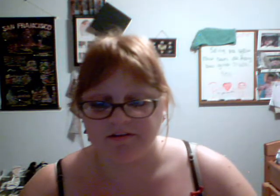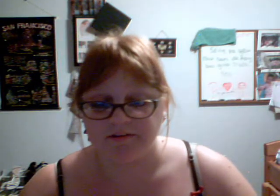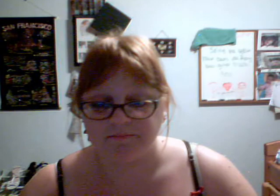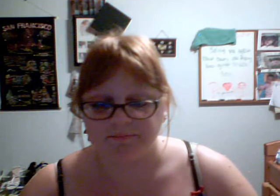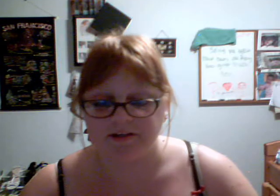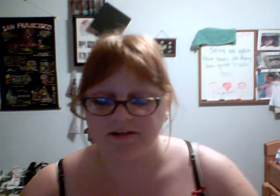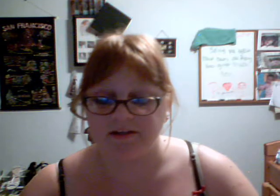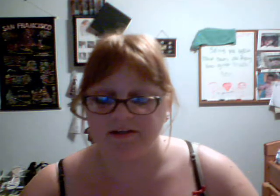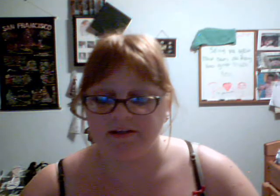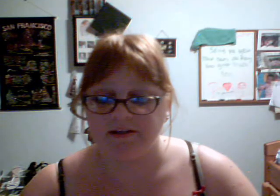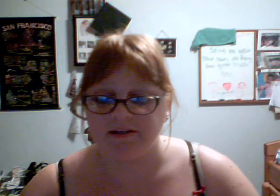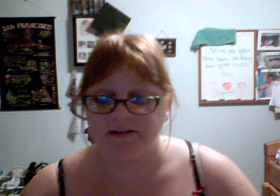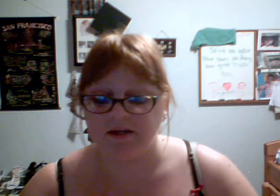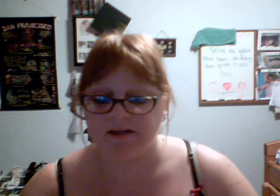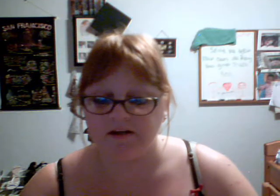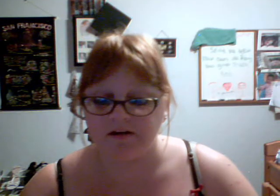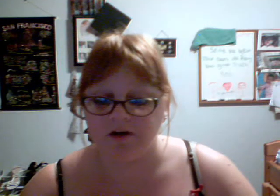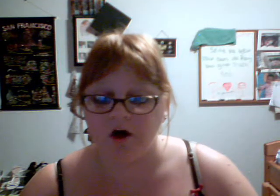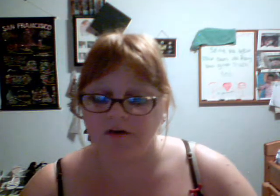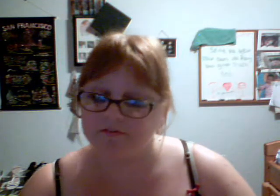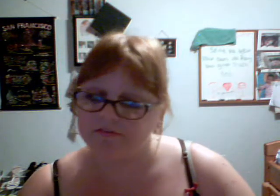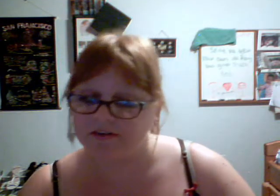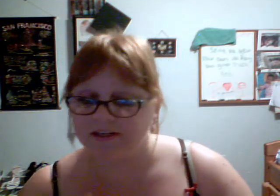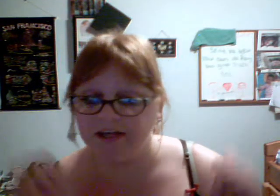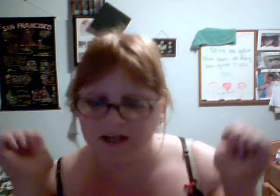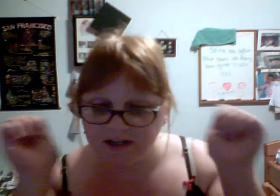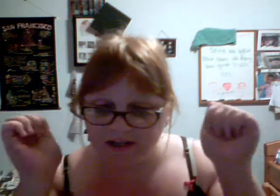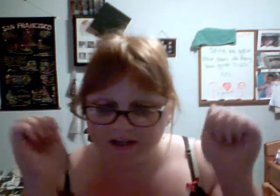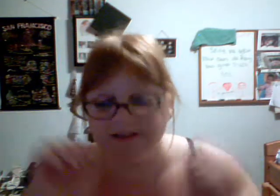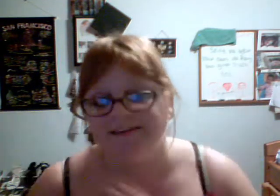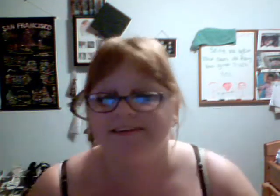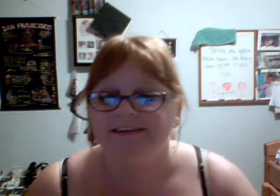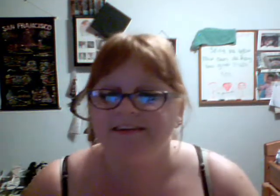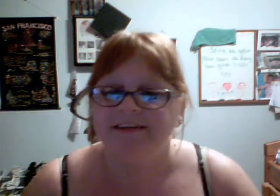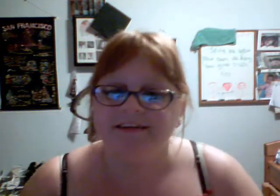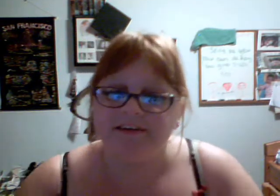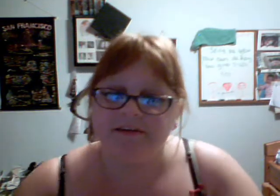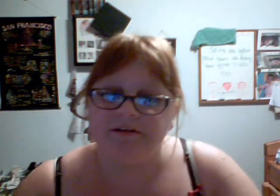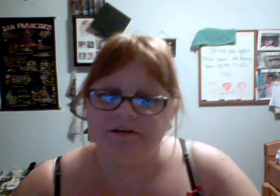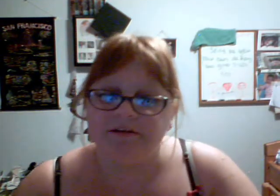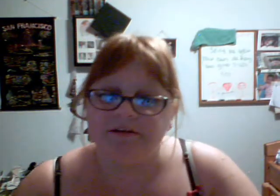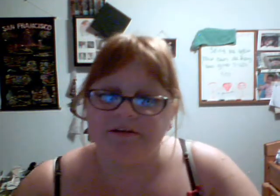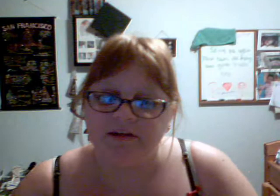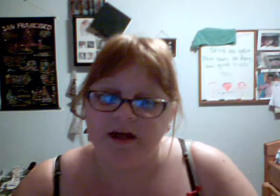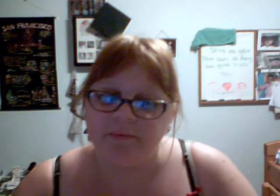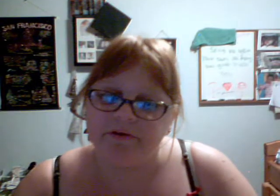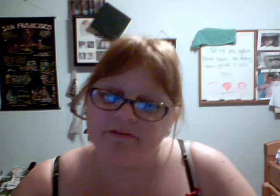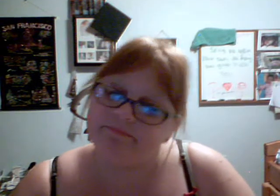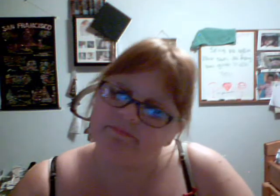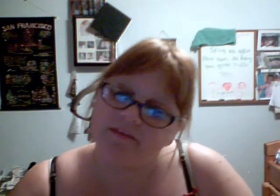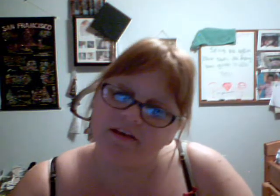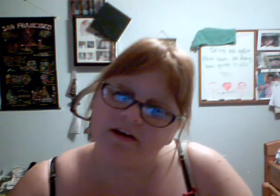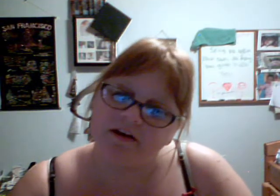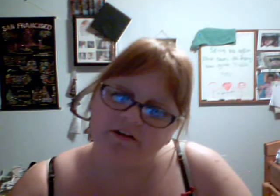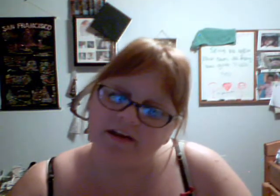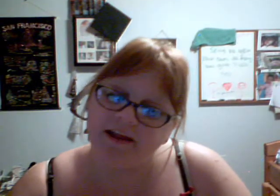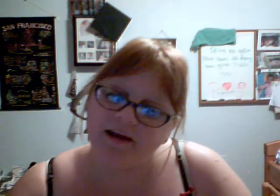Because it is my Saturday off. Yay! So, I will talk to you guys later.